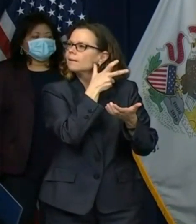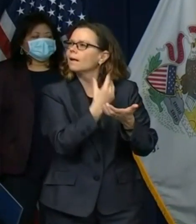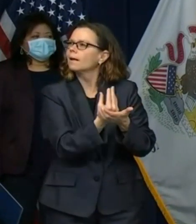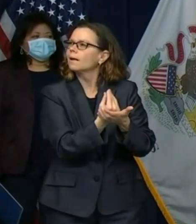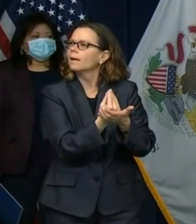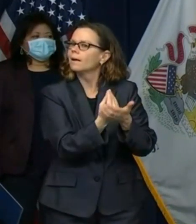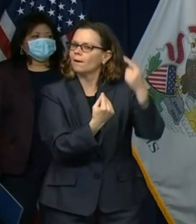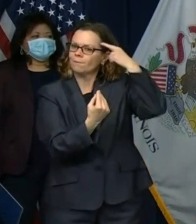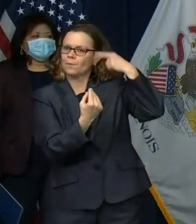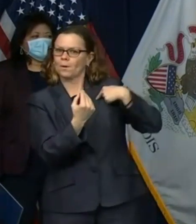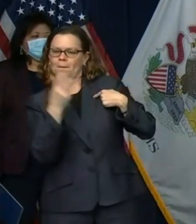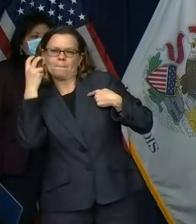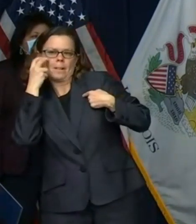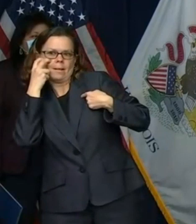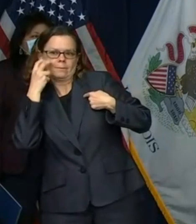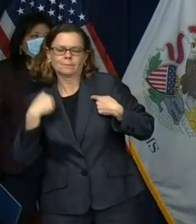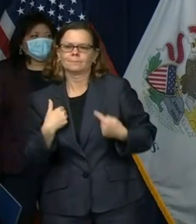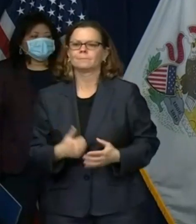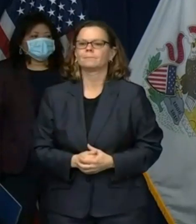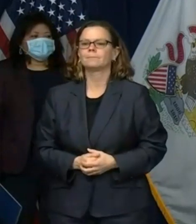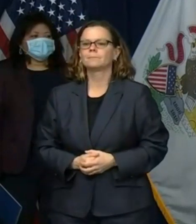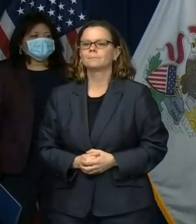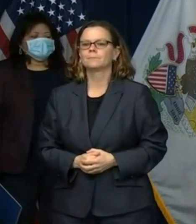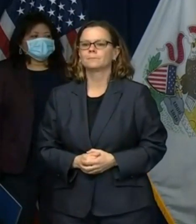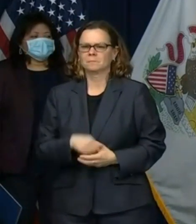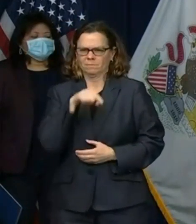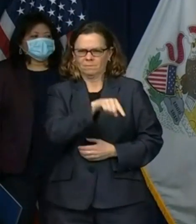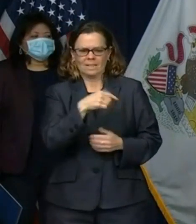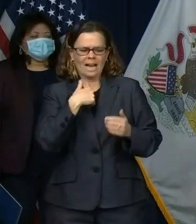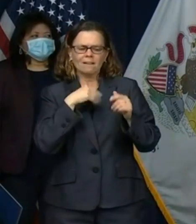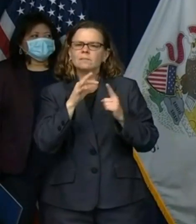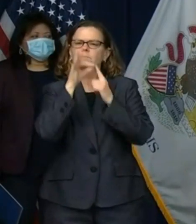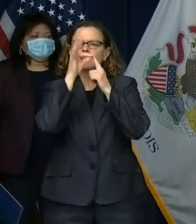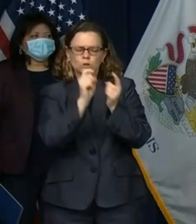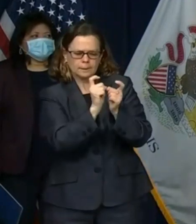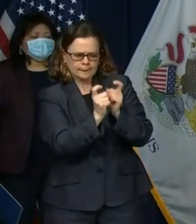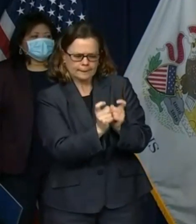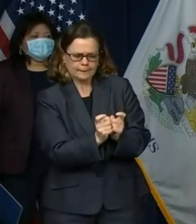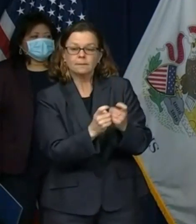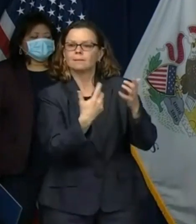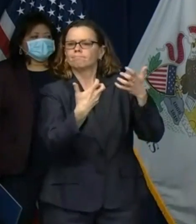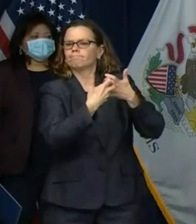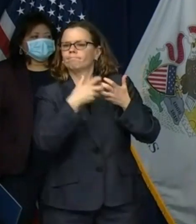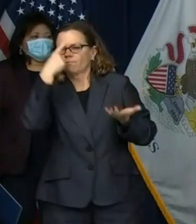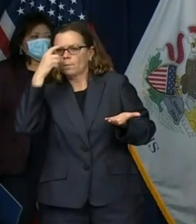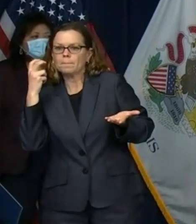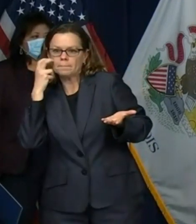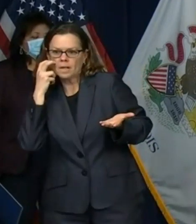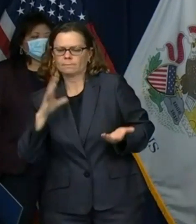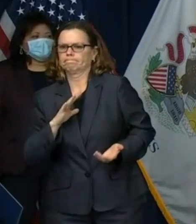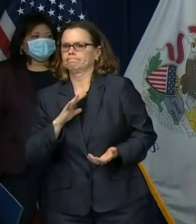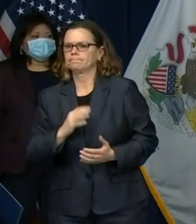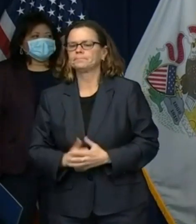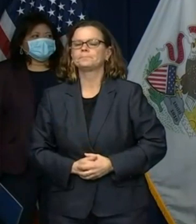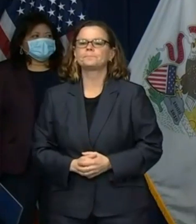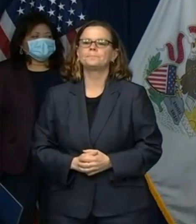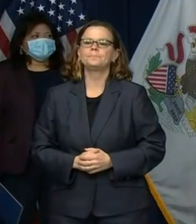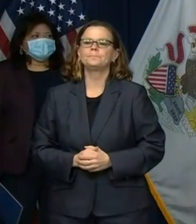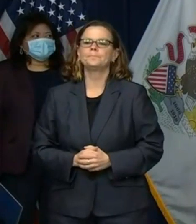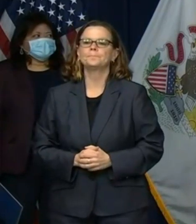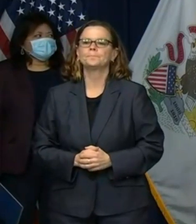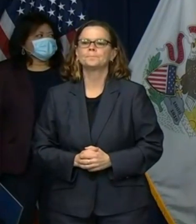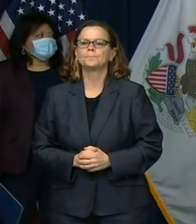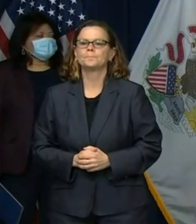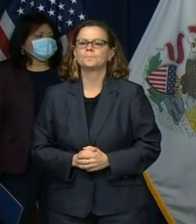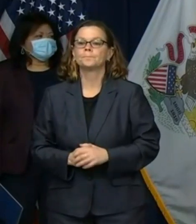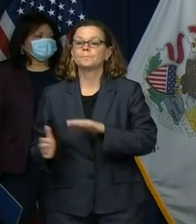that is your device will read every keystroke and will read messages back to you and uh for our